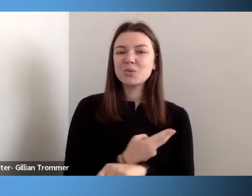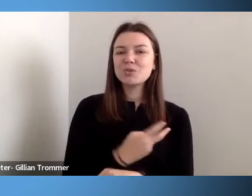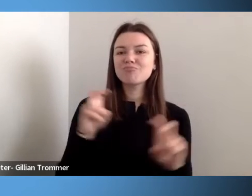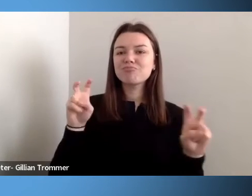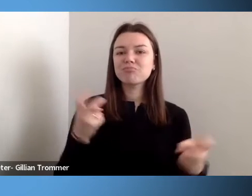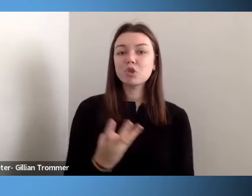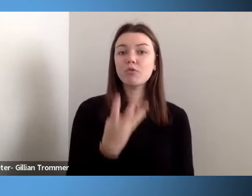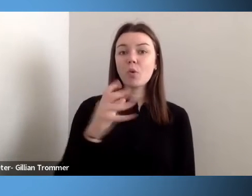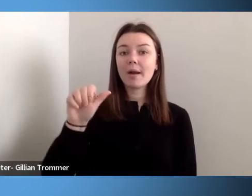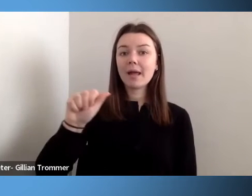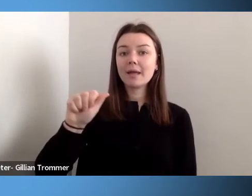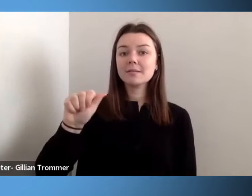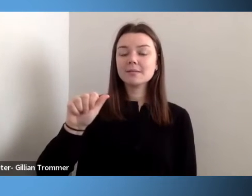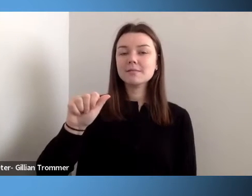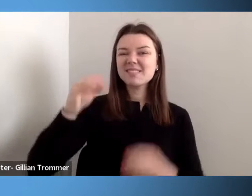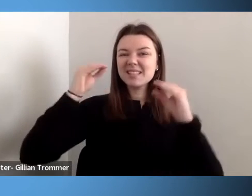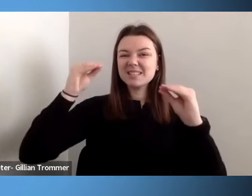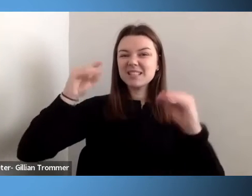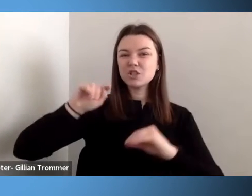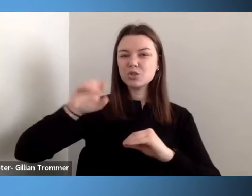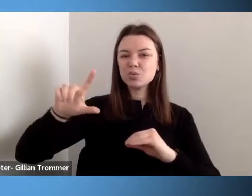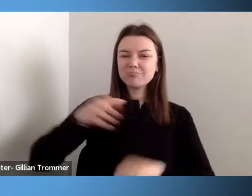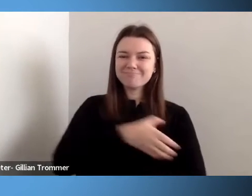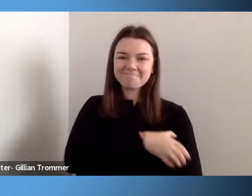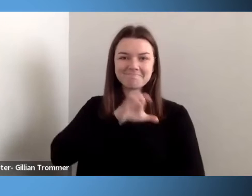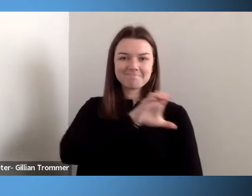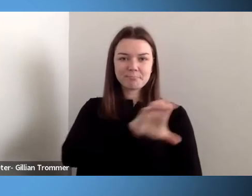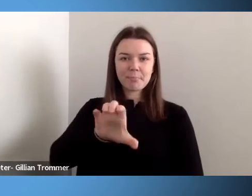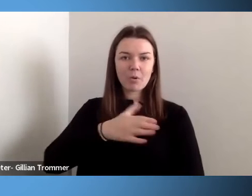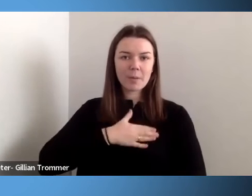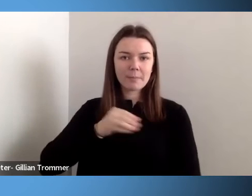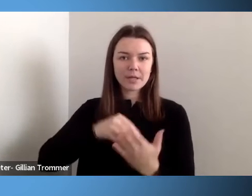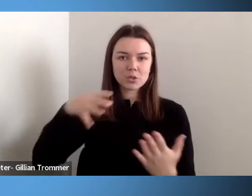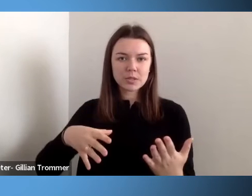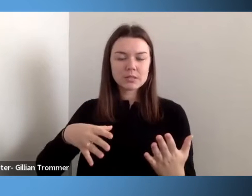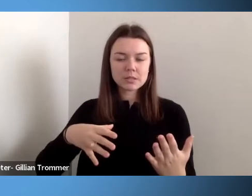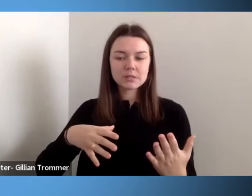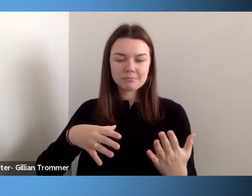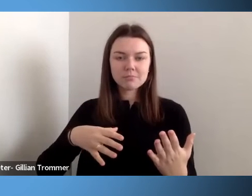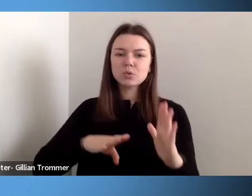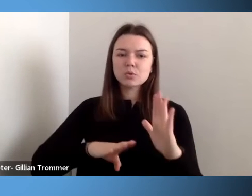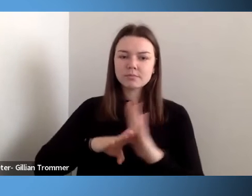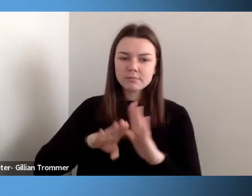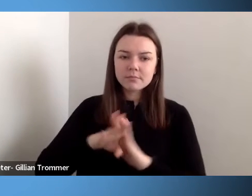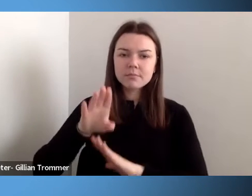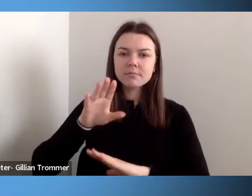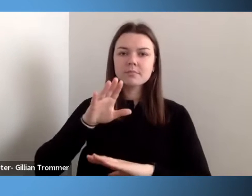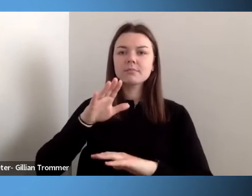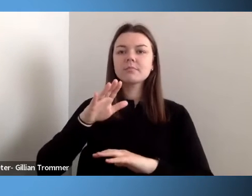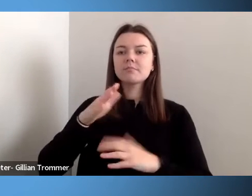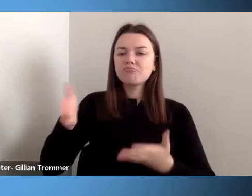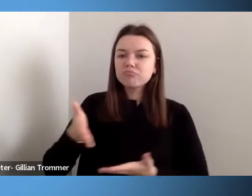to empower my students to build a more robust workforce in the future.